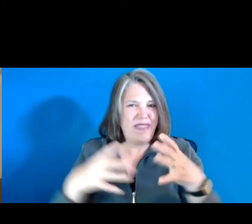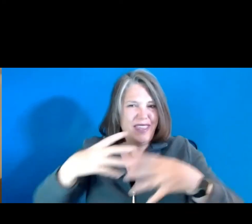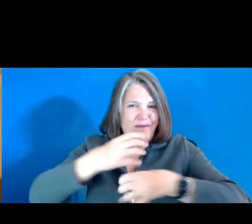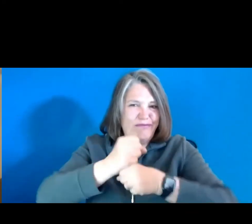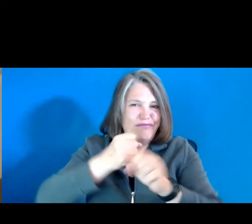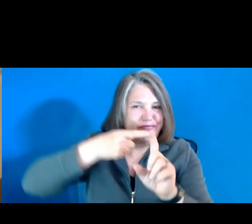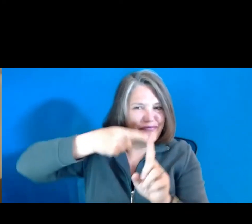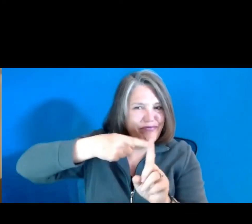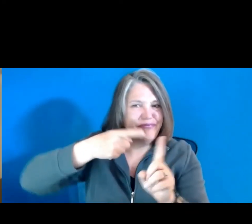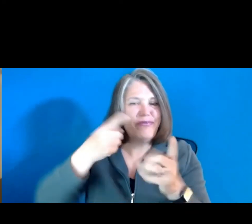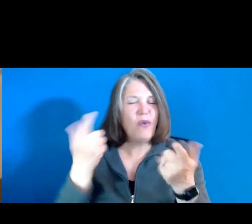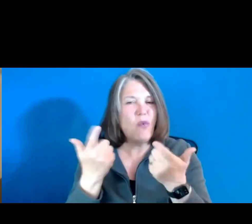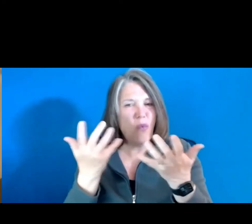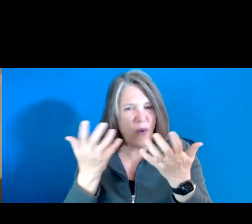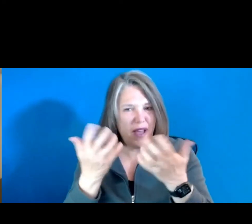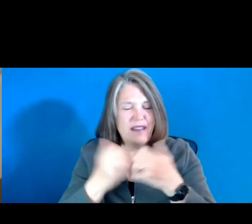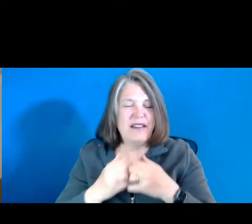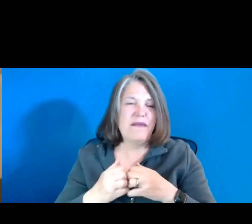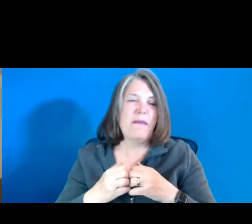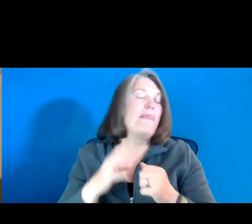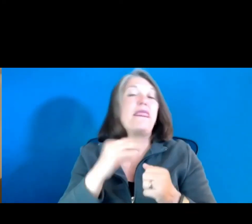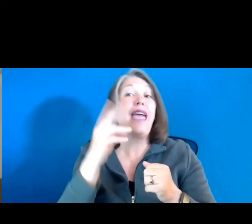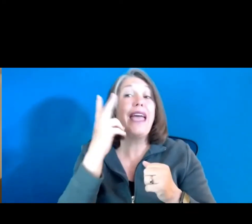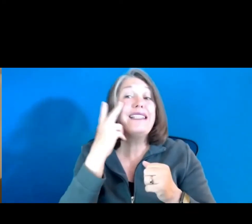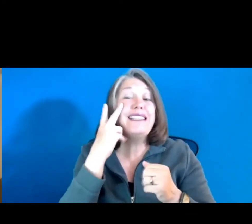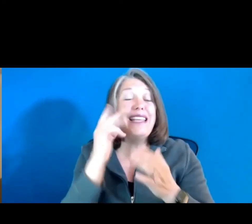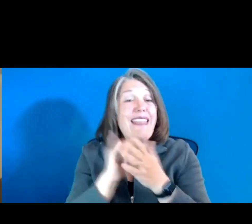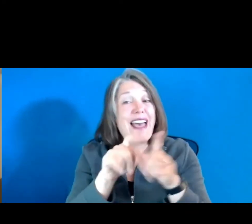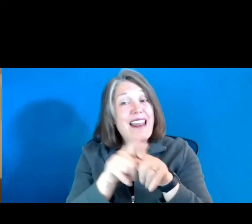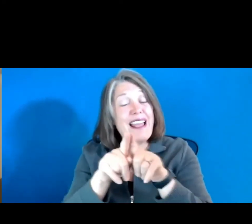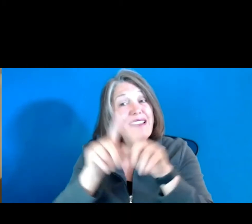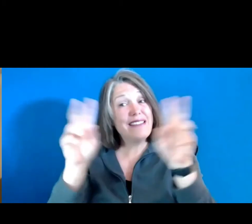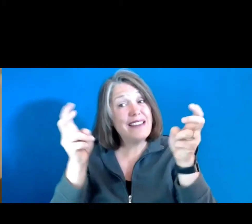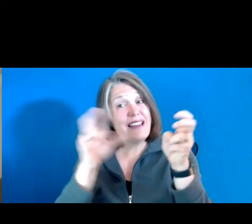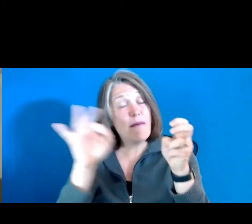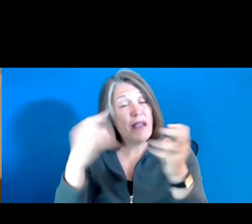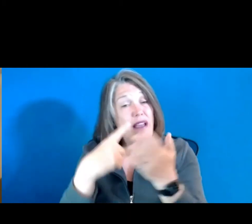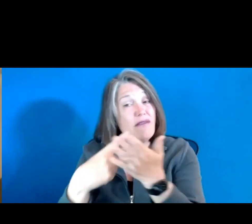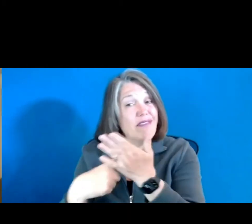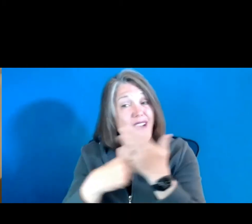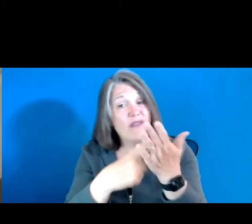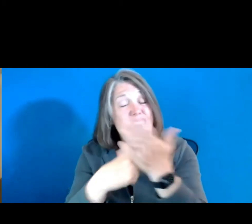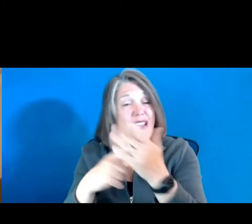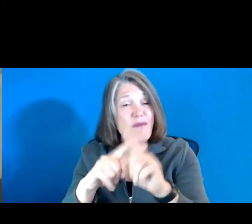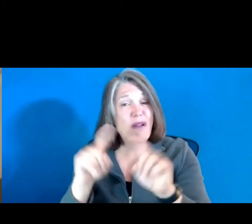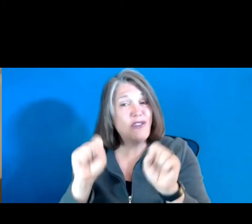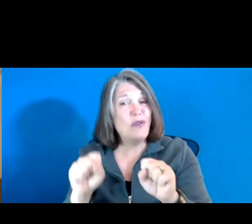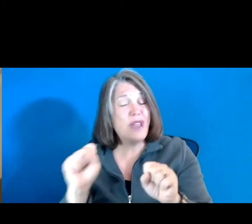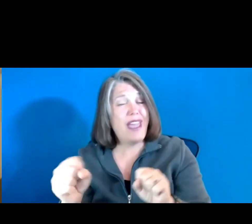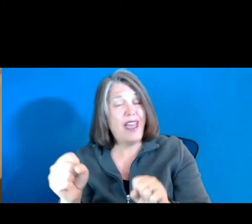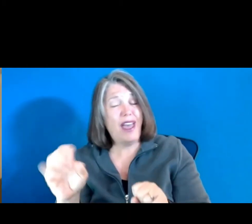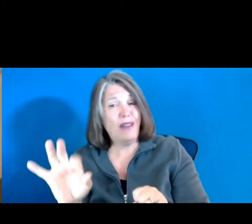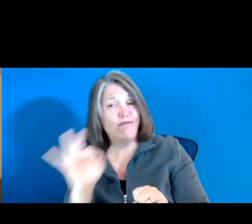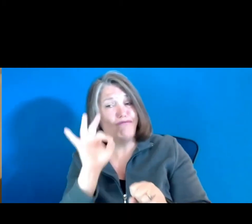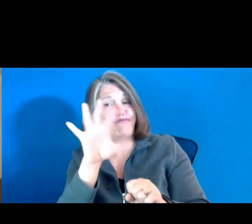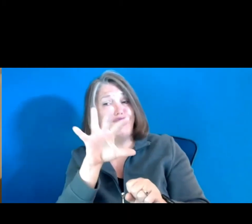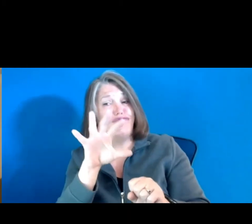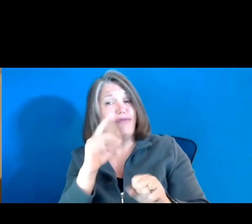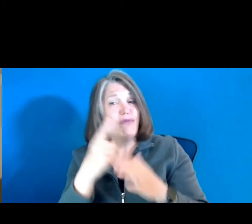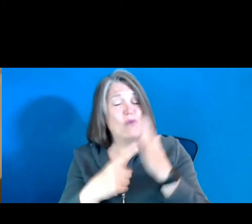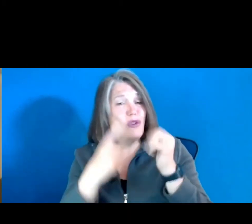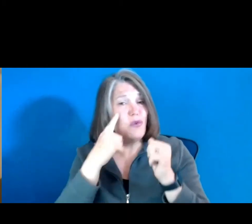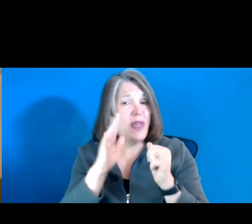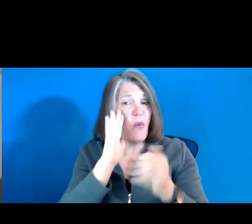see that as the topic of conversation, but you can put on the table what you think would be helpful